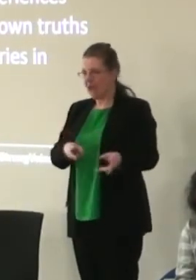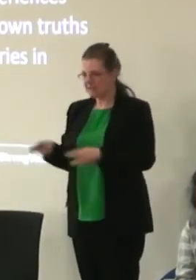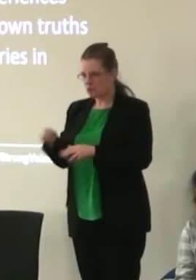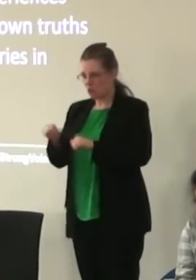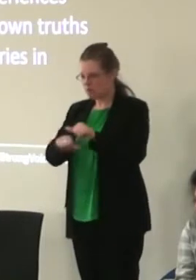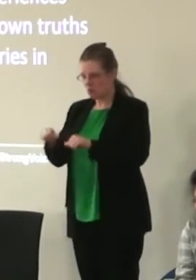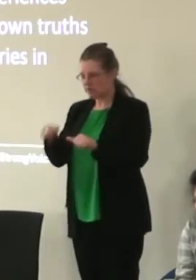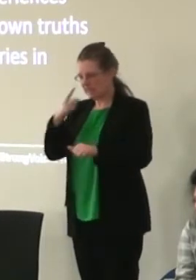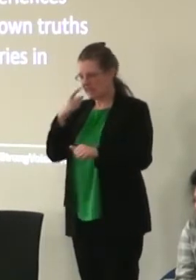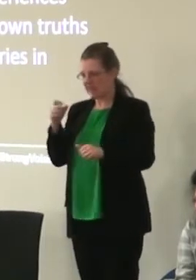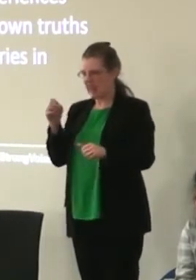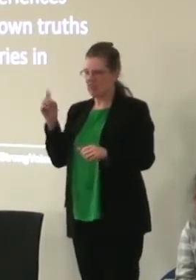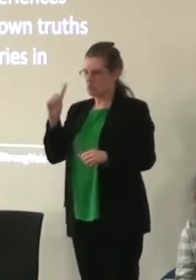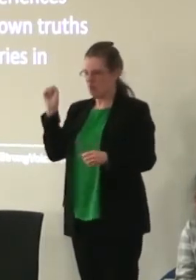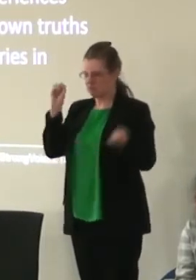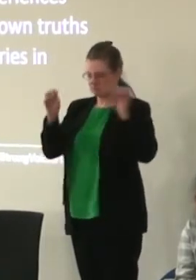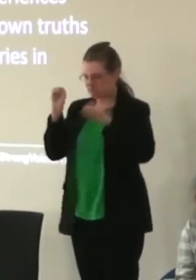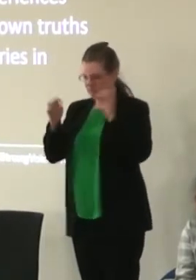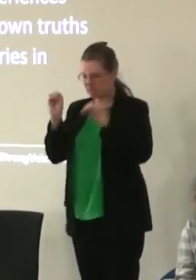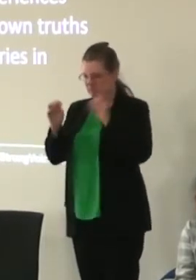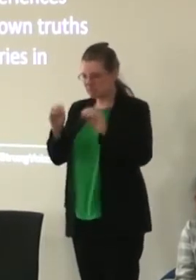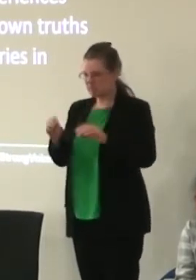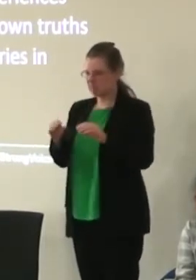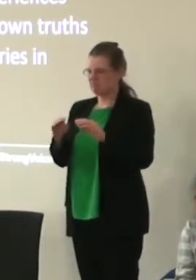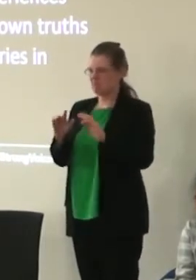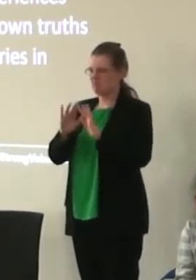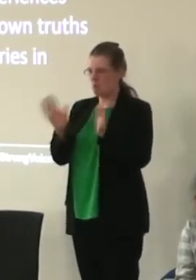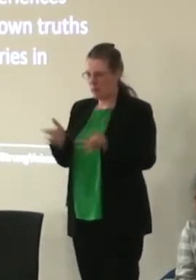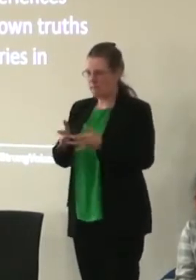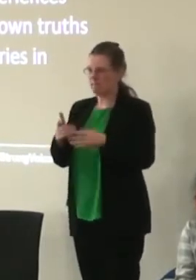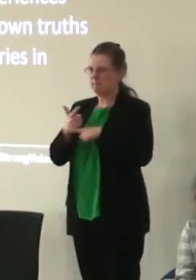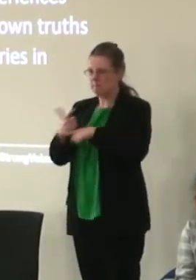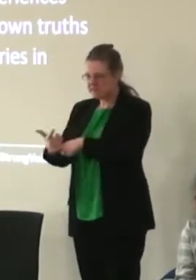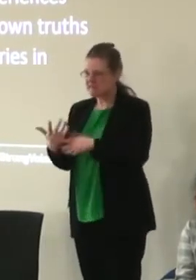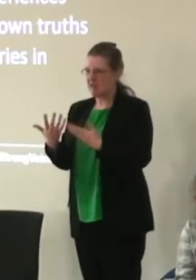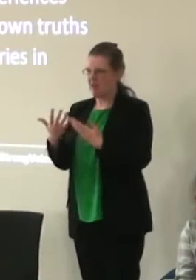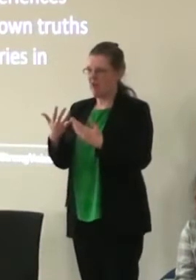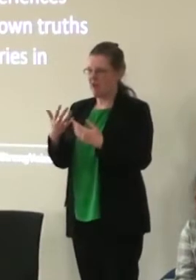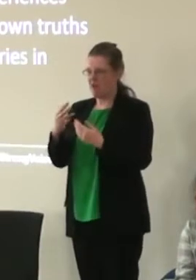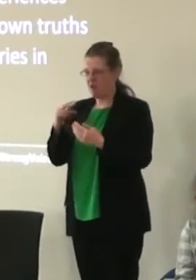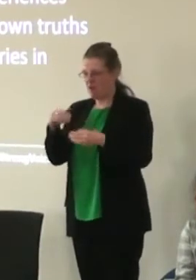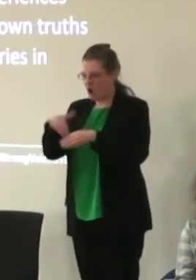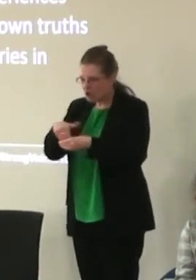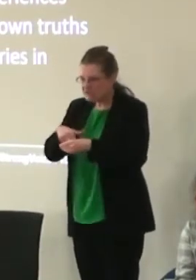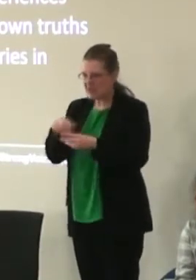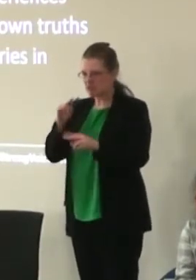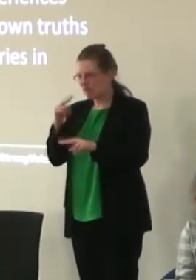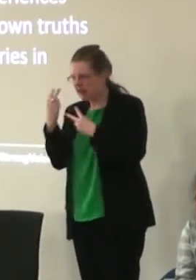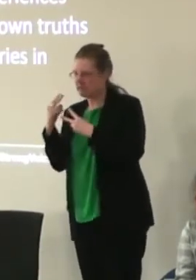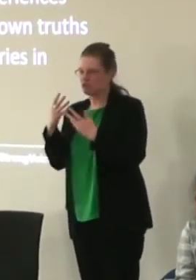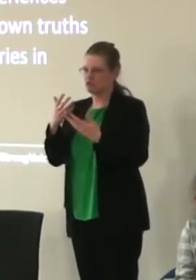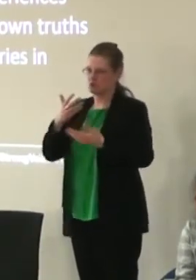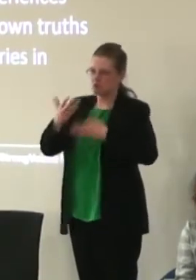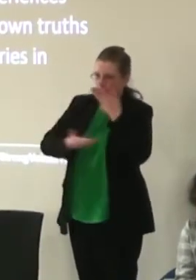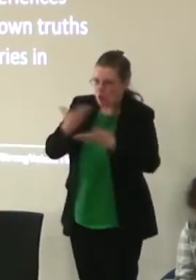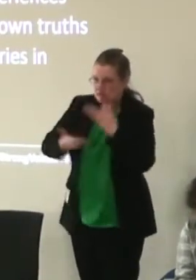can literally use it as a kind of repository for media content, for reflections, for storytelling and